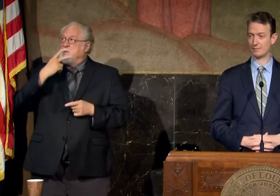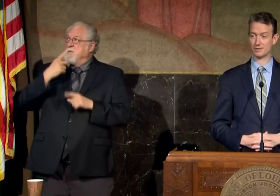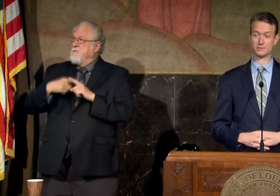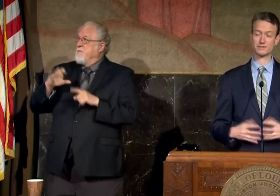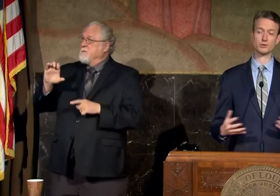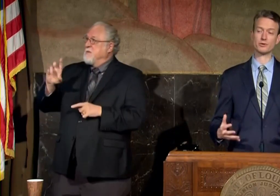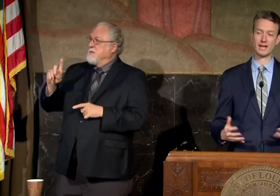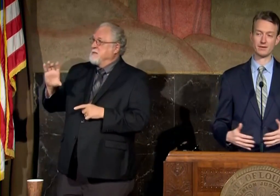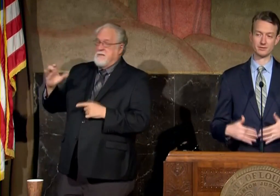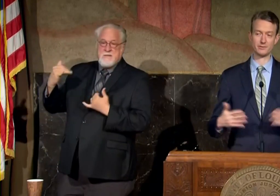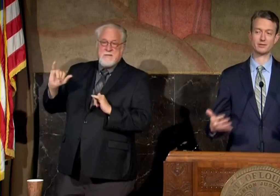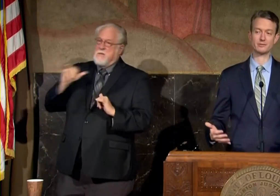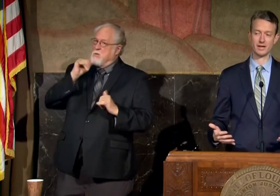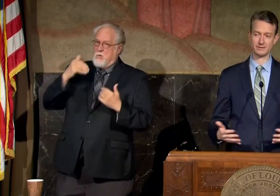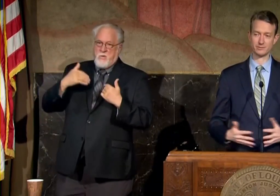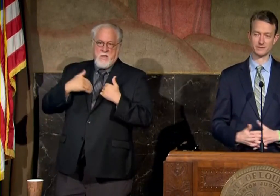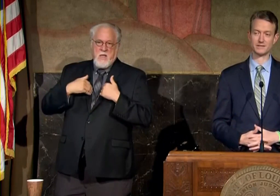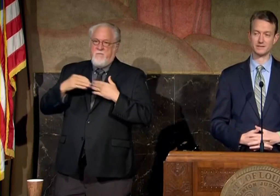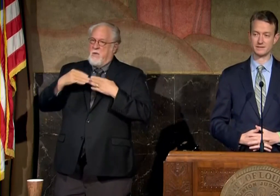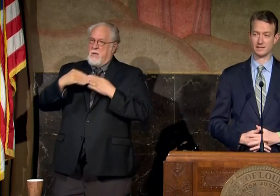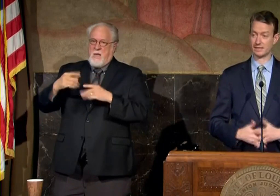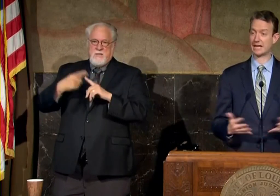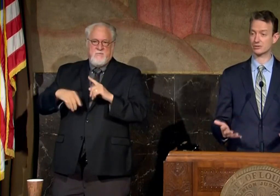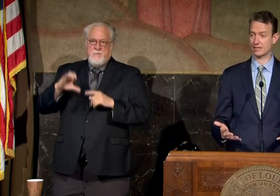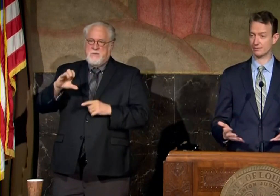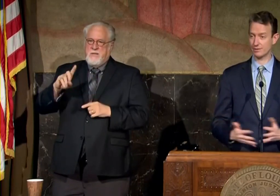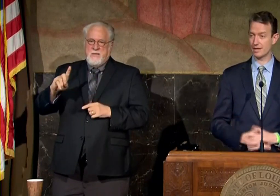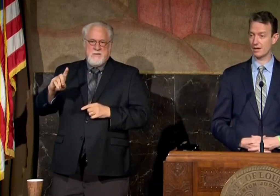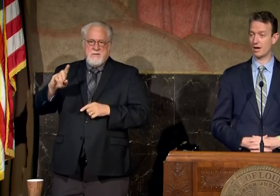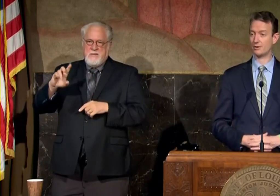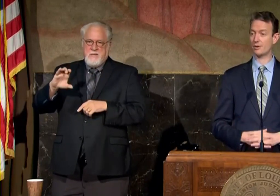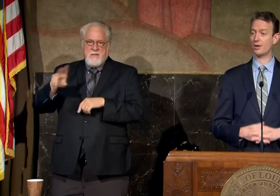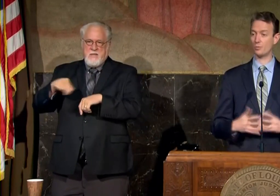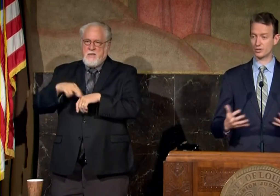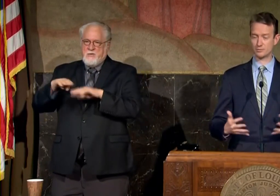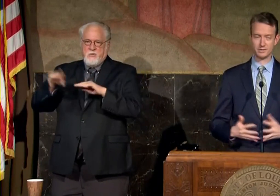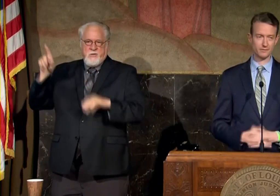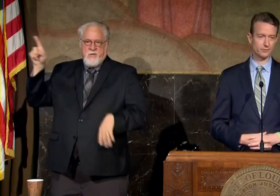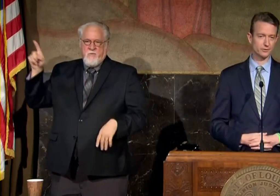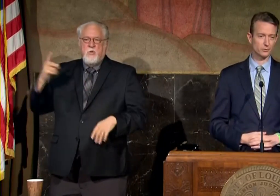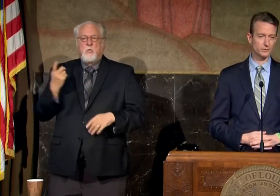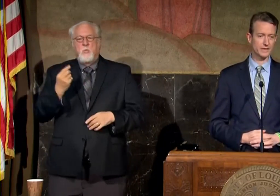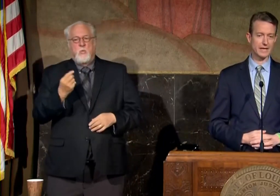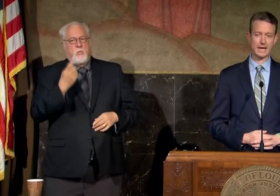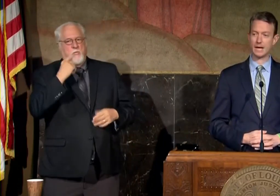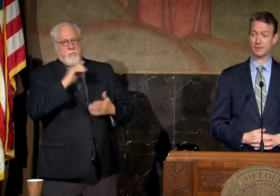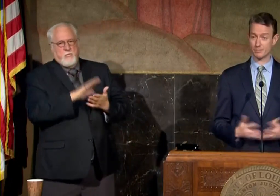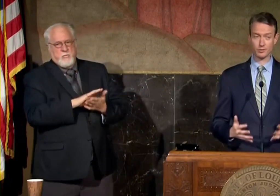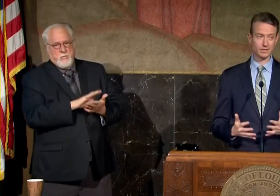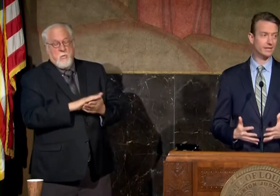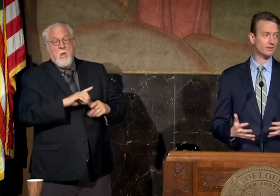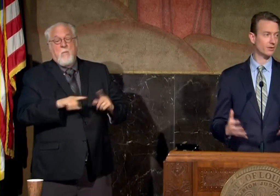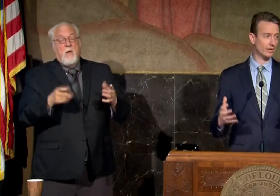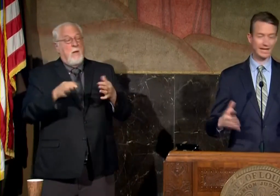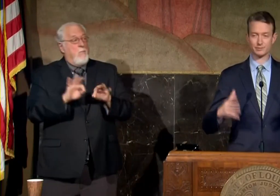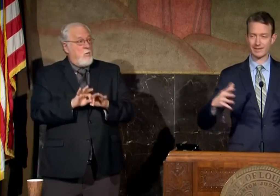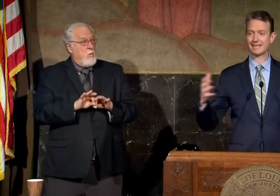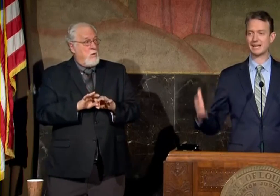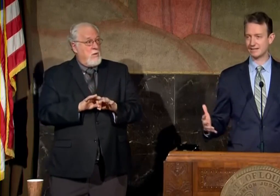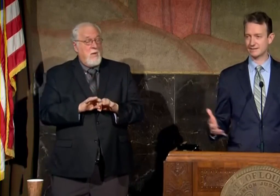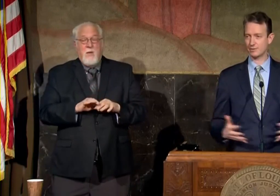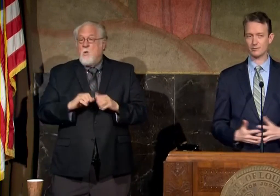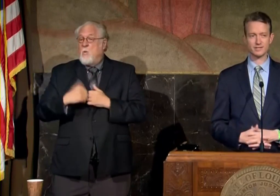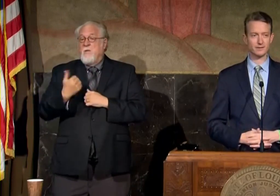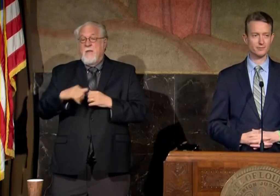um because we still don't have definitive guidance from the cdc at a national level on what should be done for schools but importantly as with